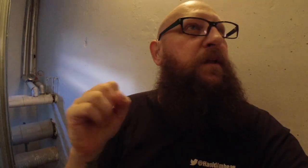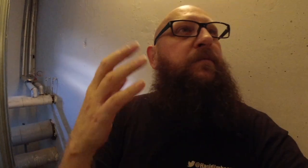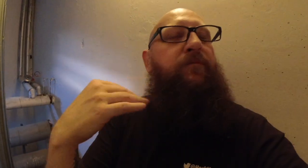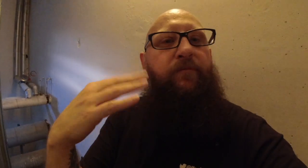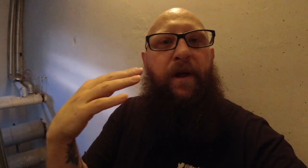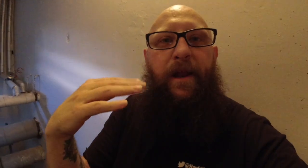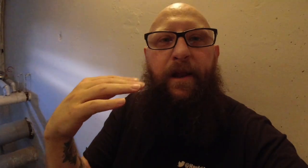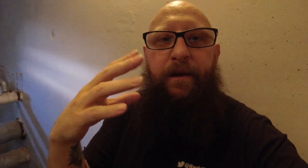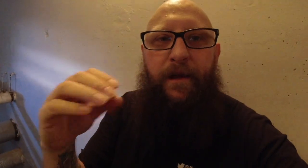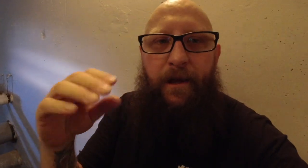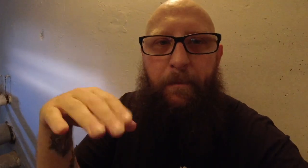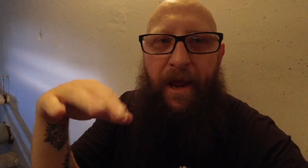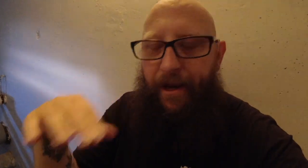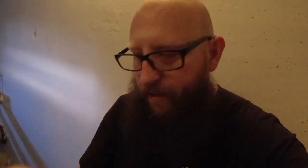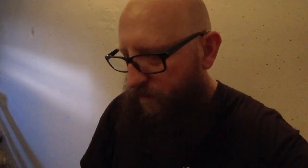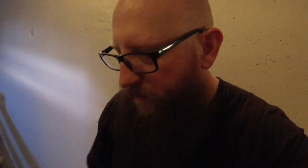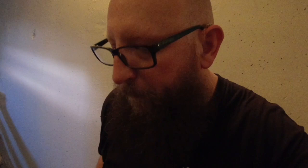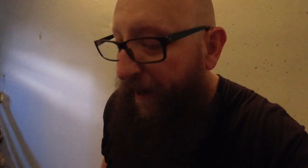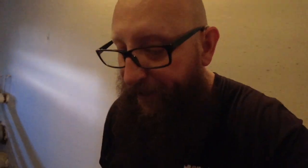get the fan and the paint. Paint.